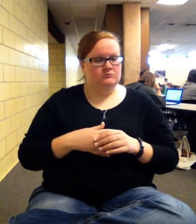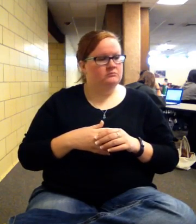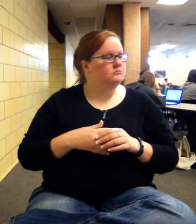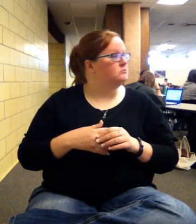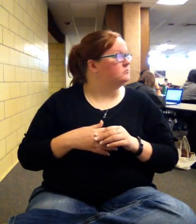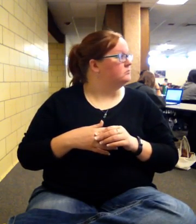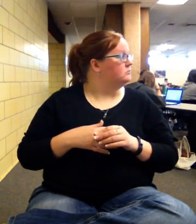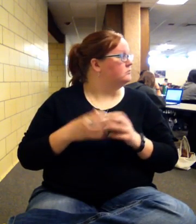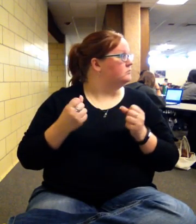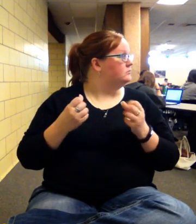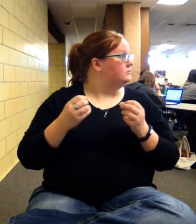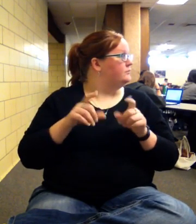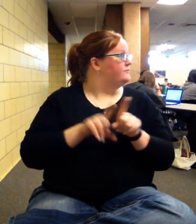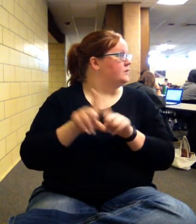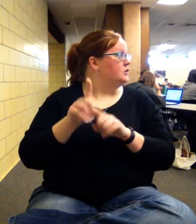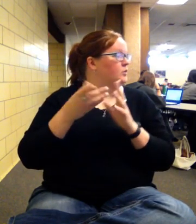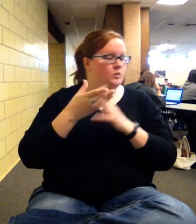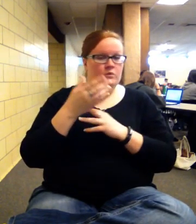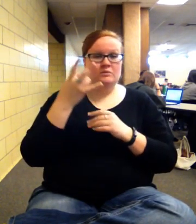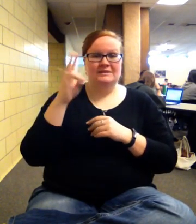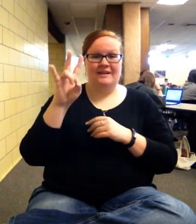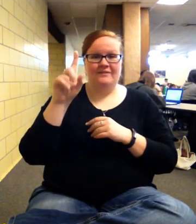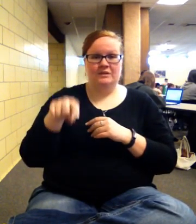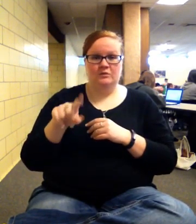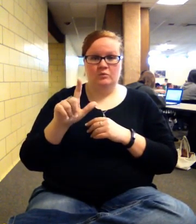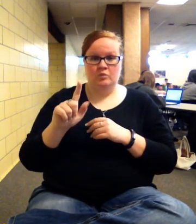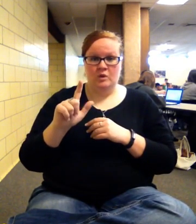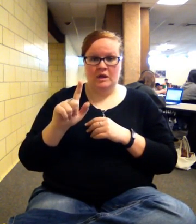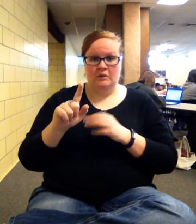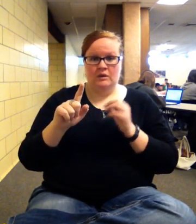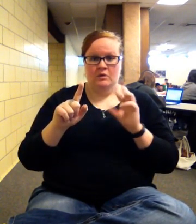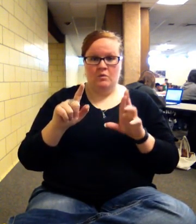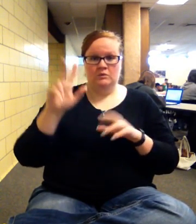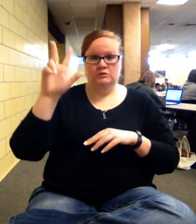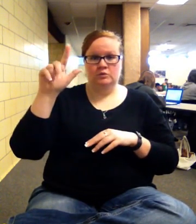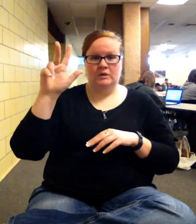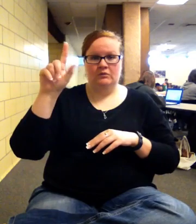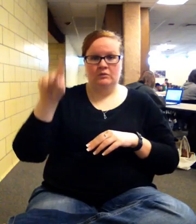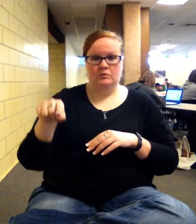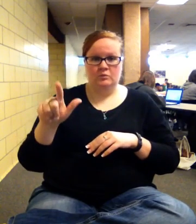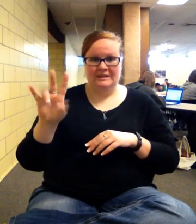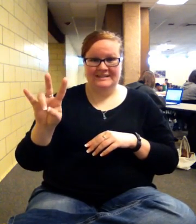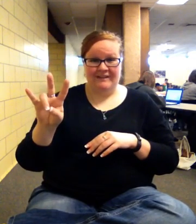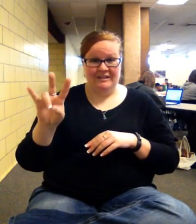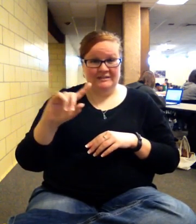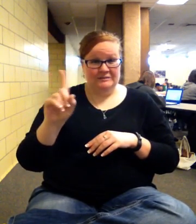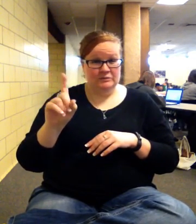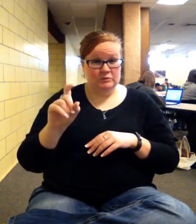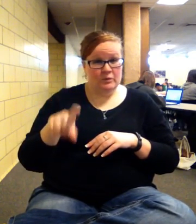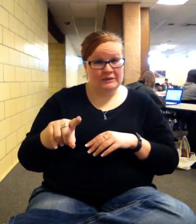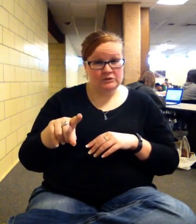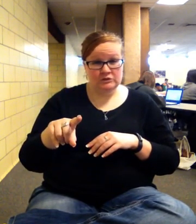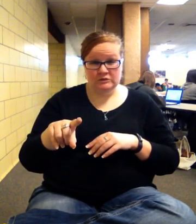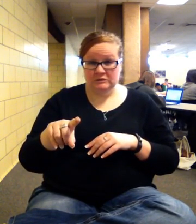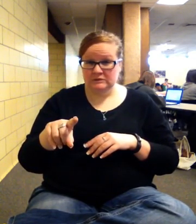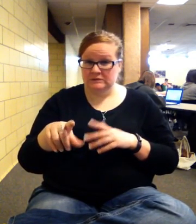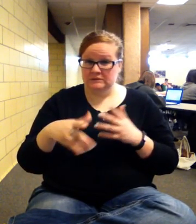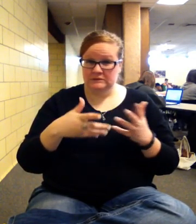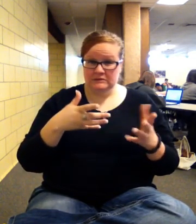So as you were going through 17 through 21 or 23 through 27, did you guys have any questions, comments?